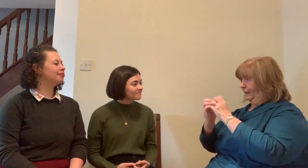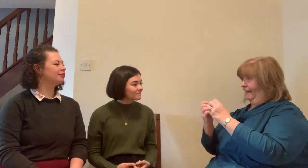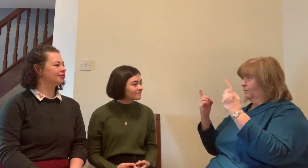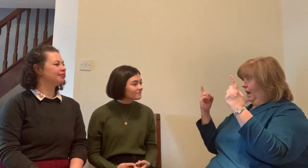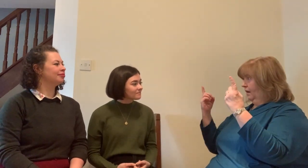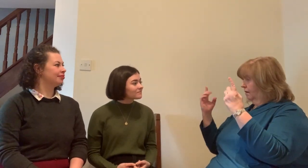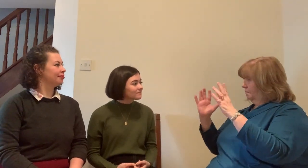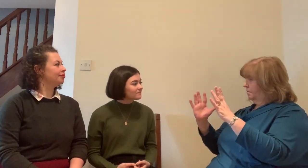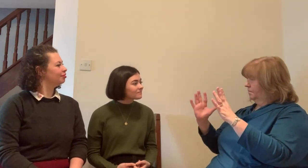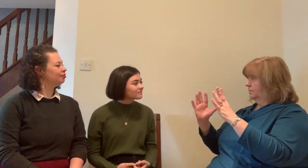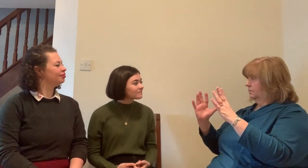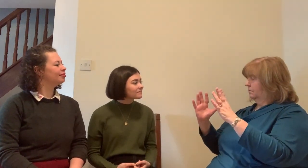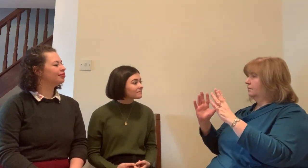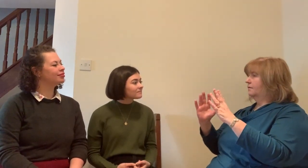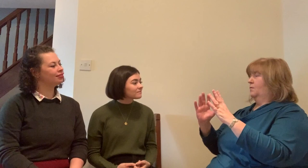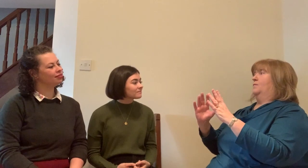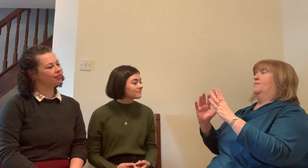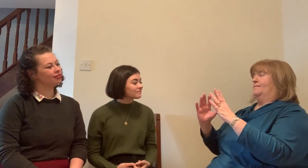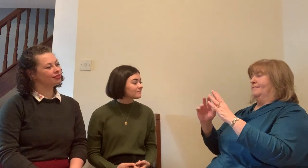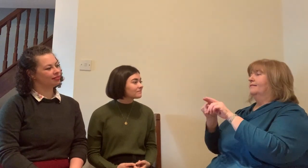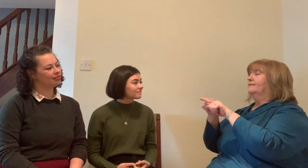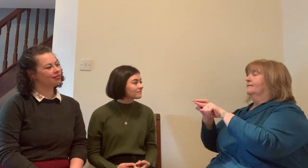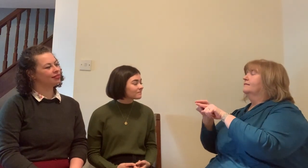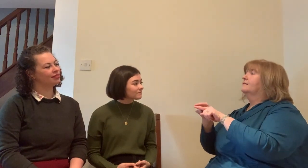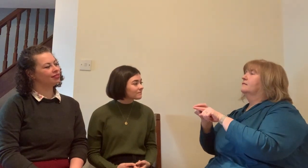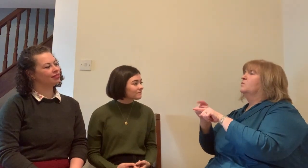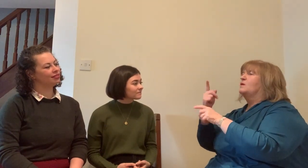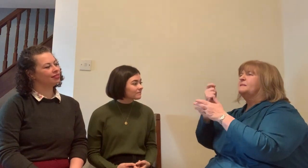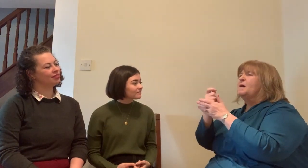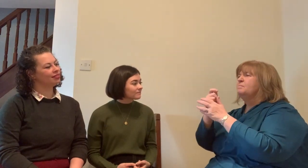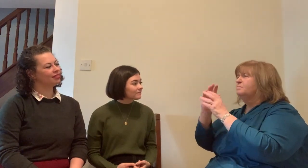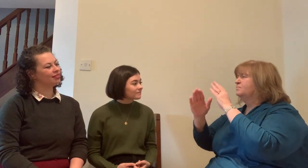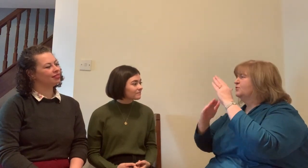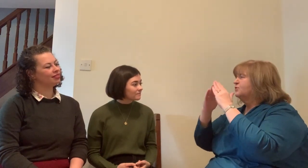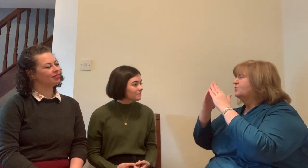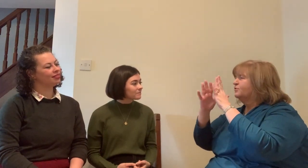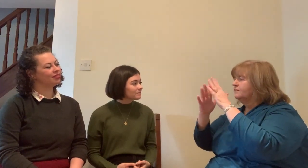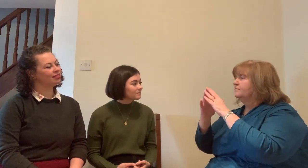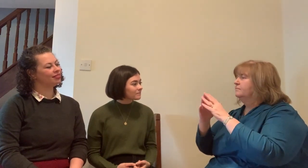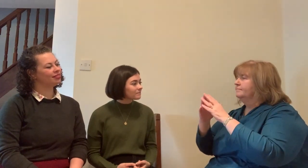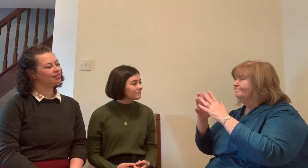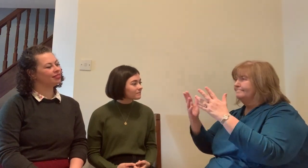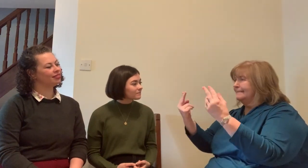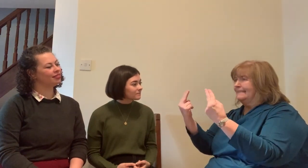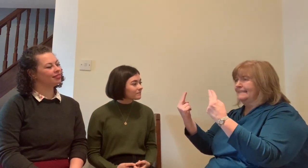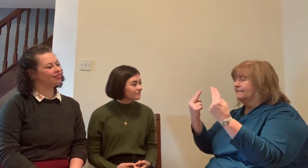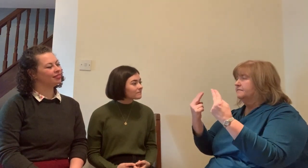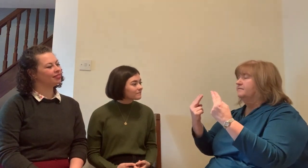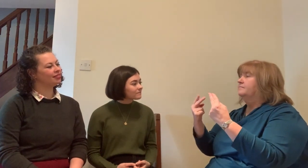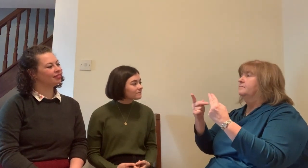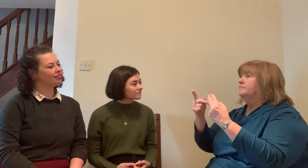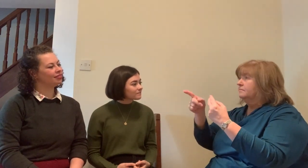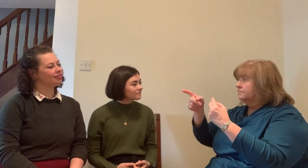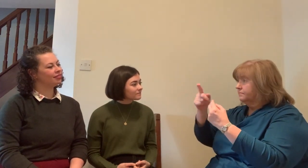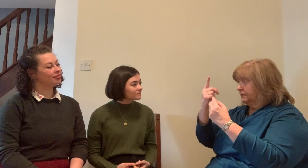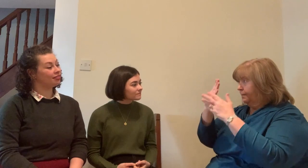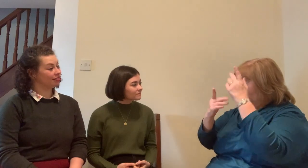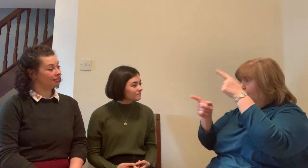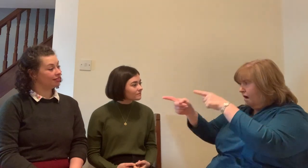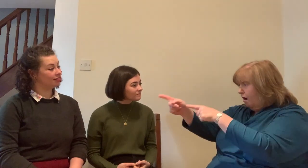that experience working with deaf blind people I would love to continue that but we definitely need more training yeah